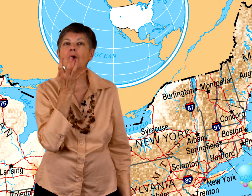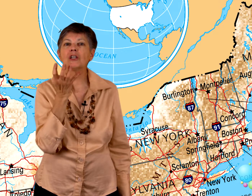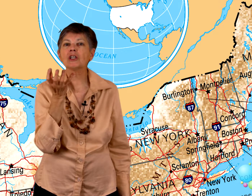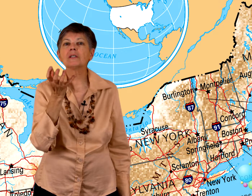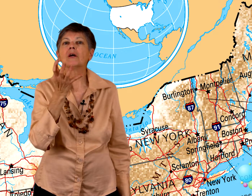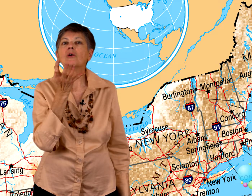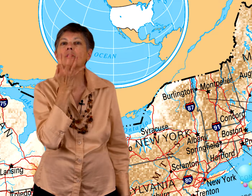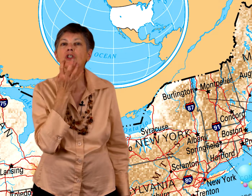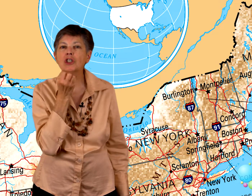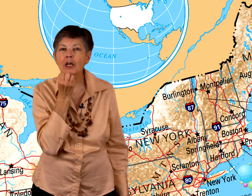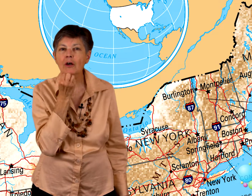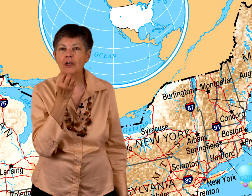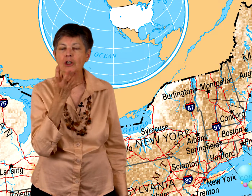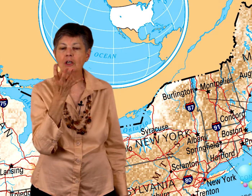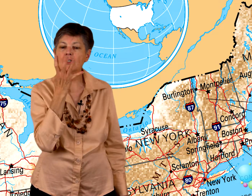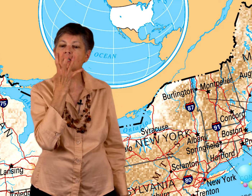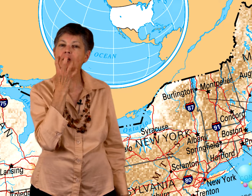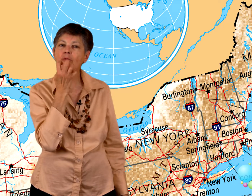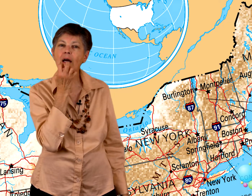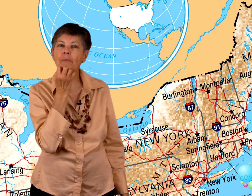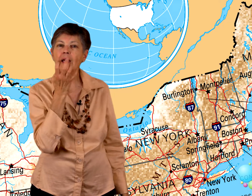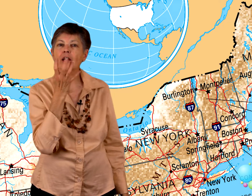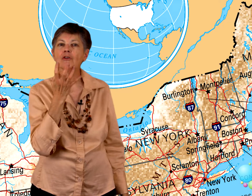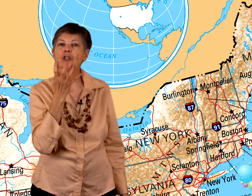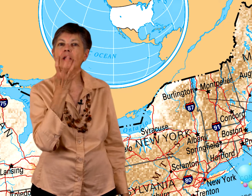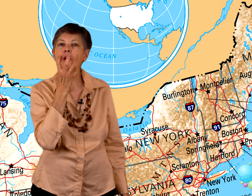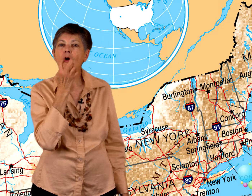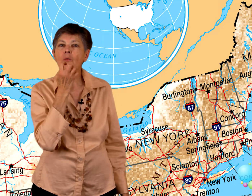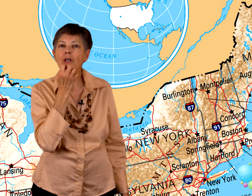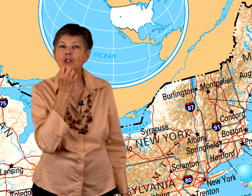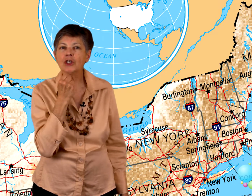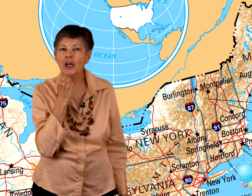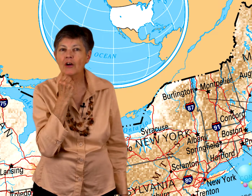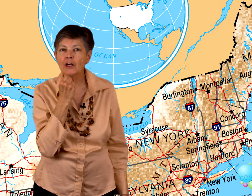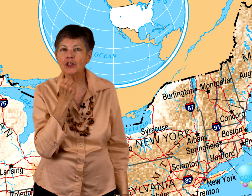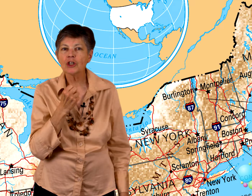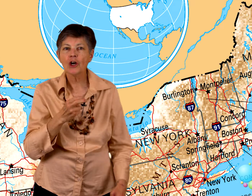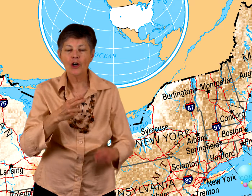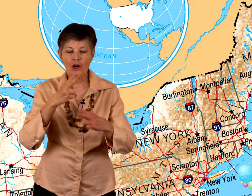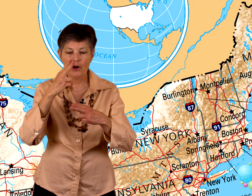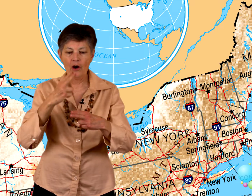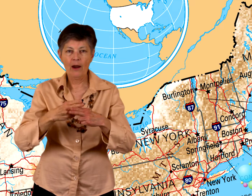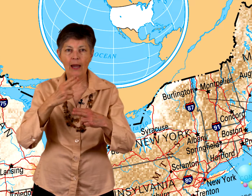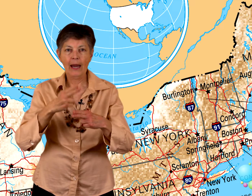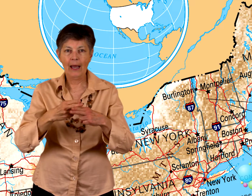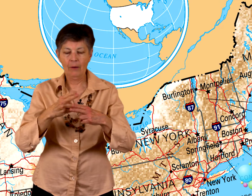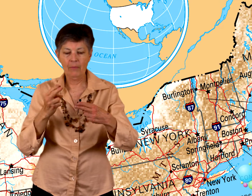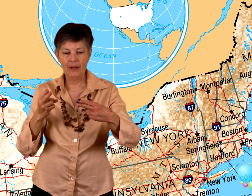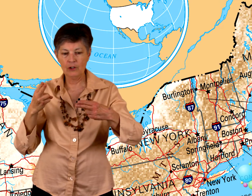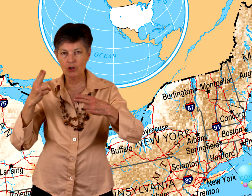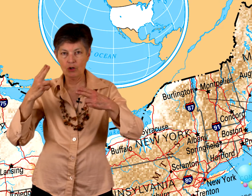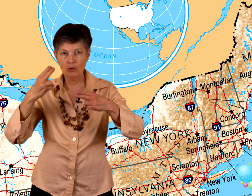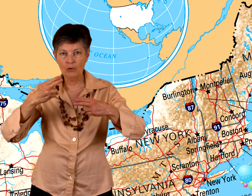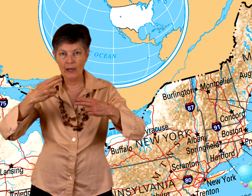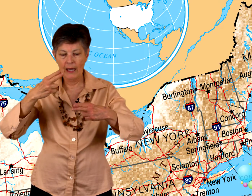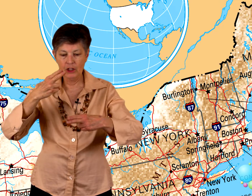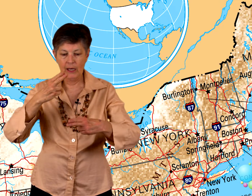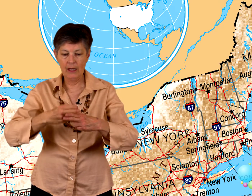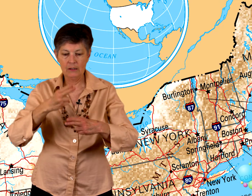precious. We cherish. You're going to like grab like at your chin. We cherish. We name. That's two H hands.